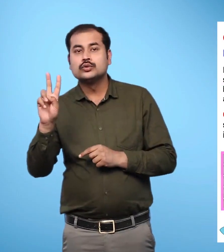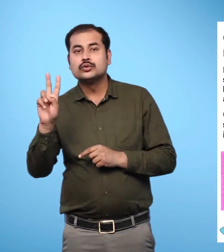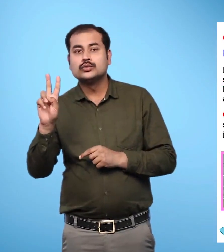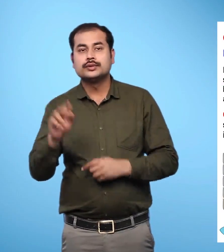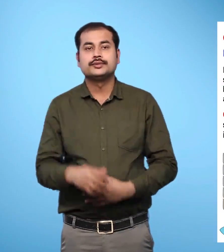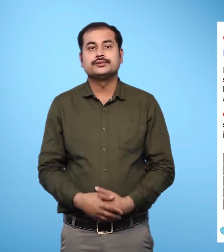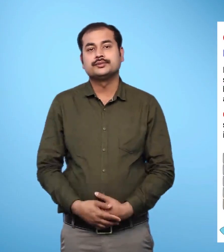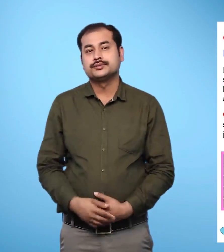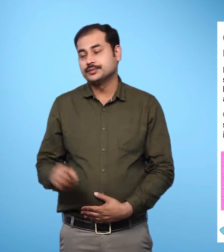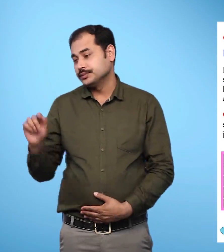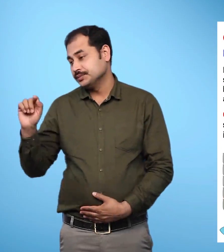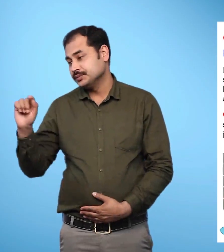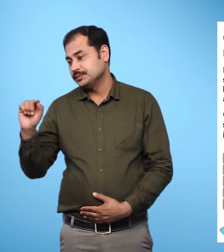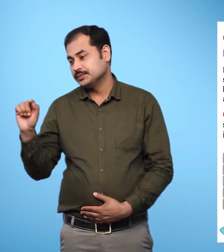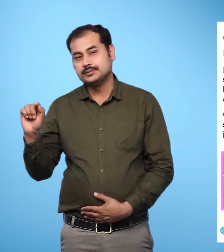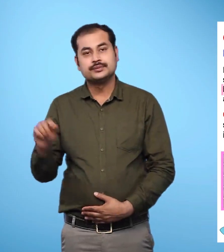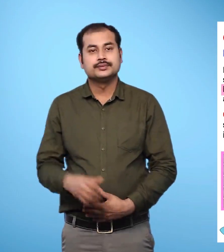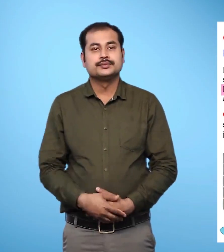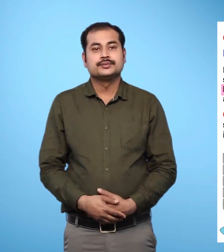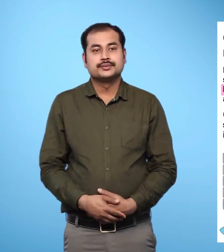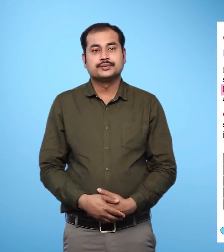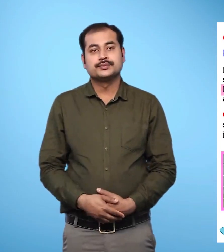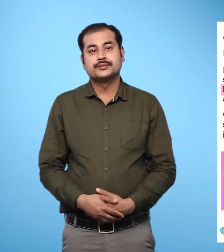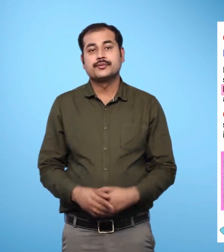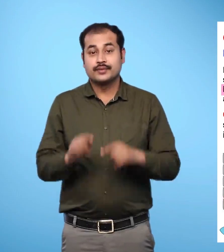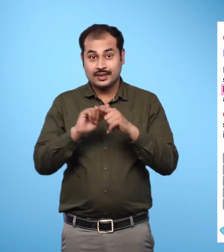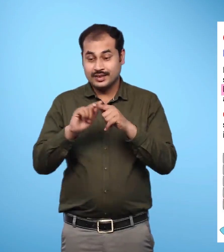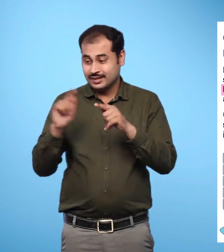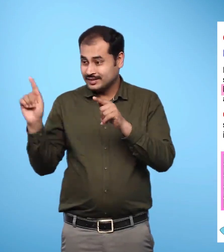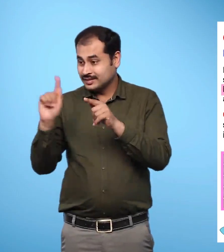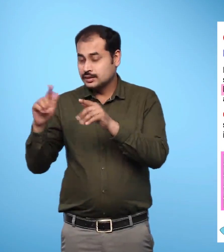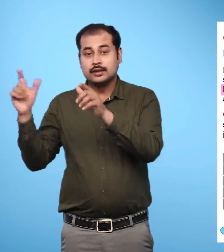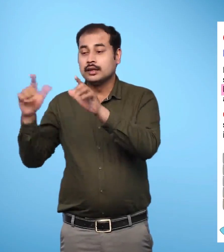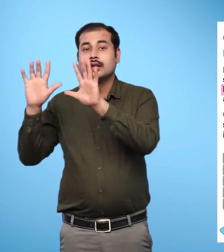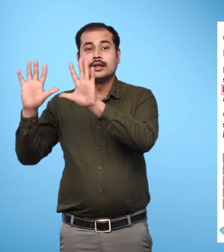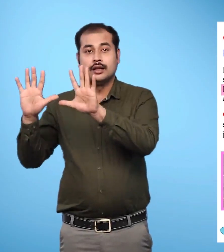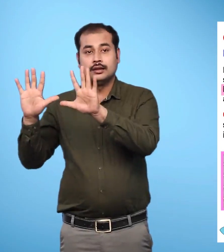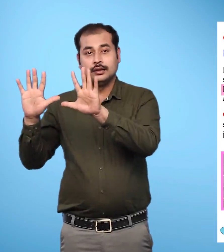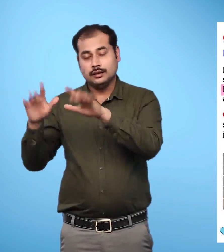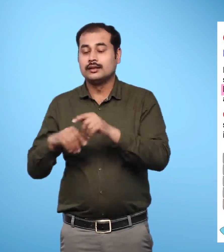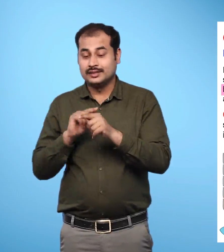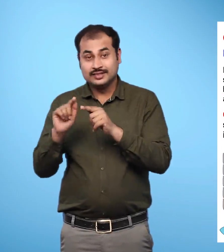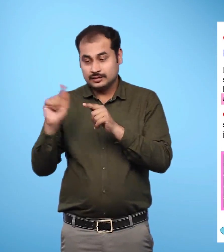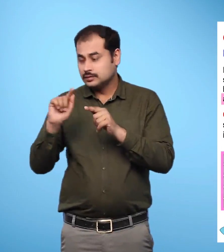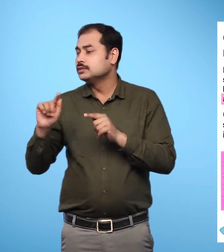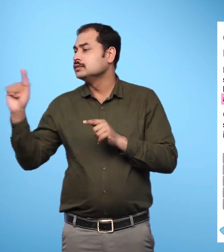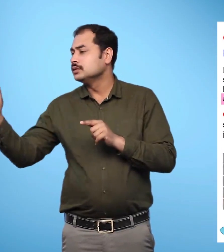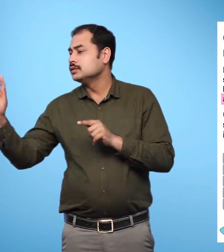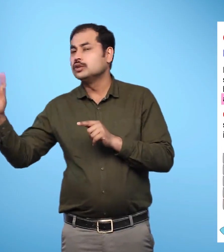After the equal to sign, bundle of 10 matchsticks and 2 matchsticks are shown together.